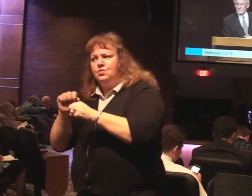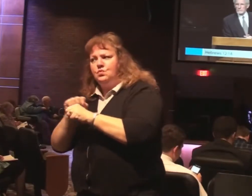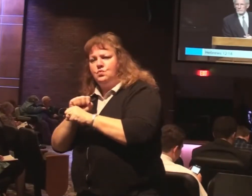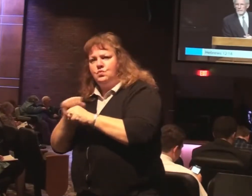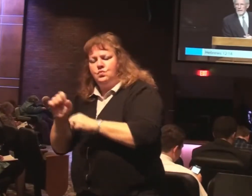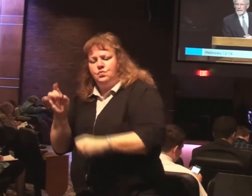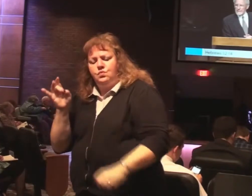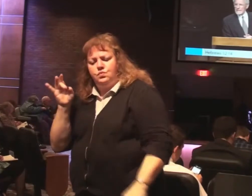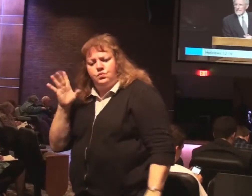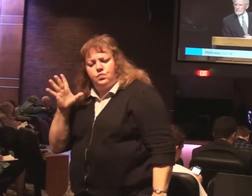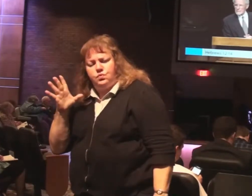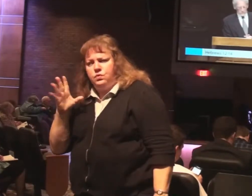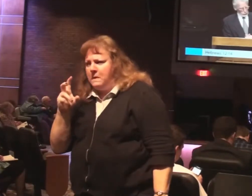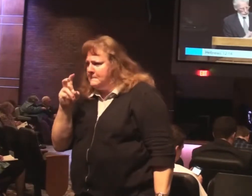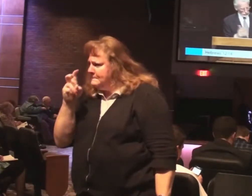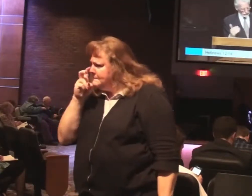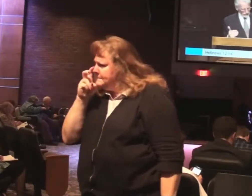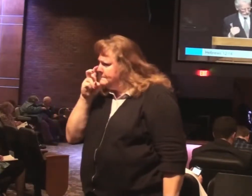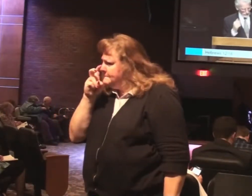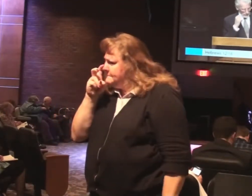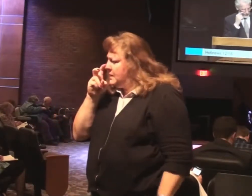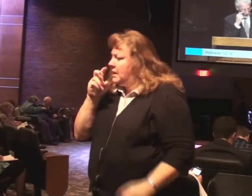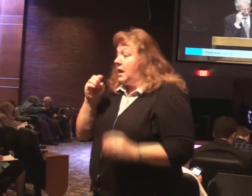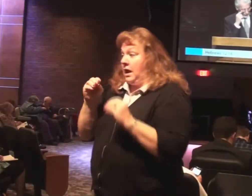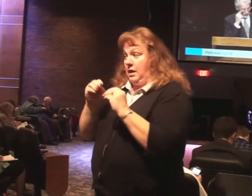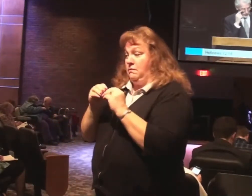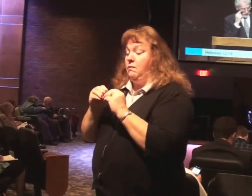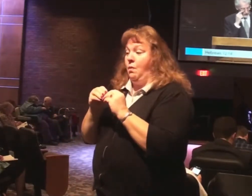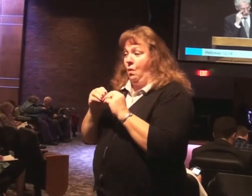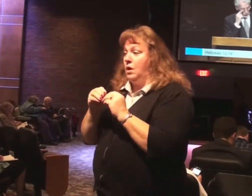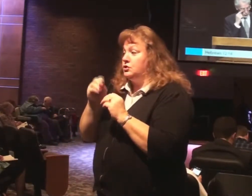And it gets more severe as they build.